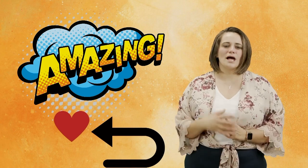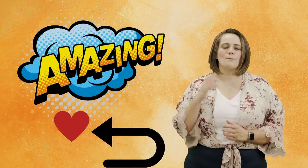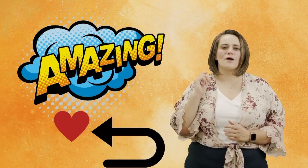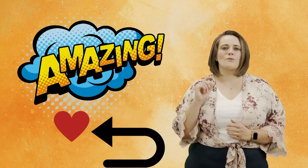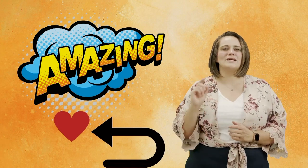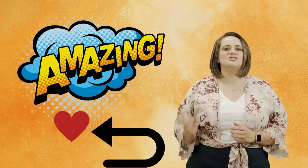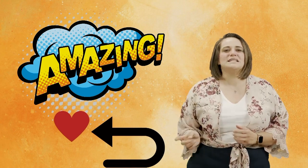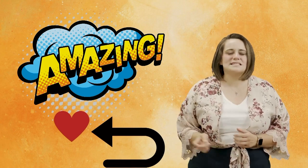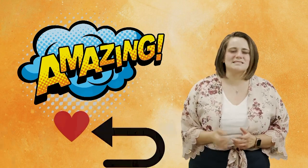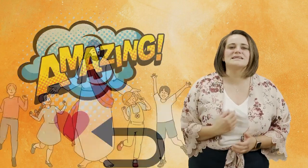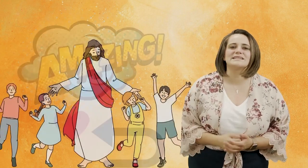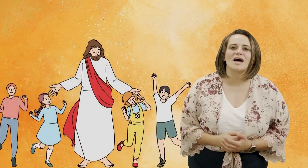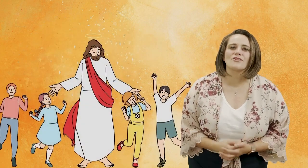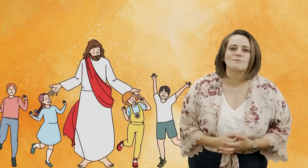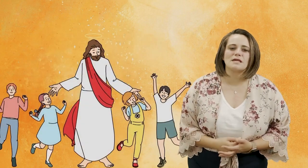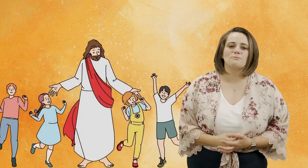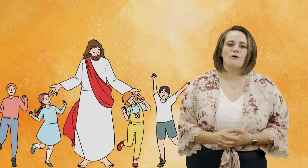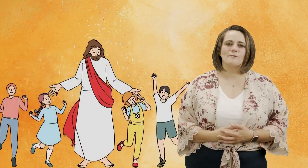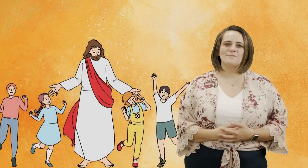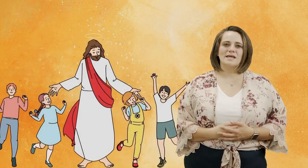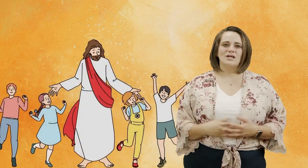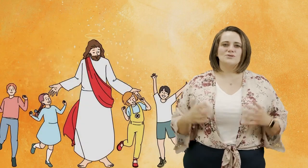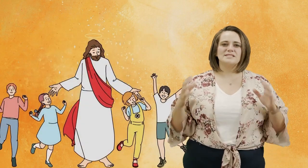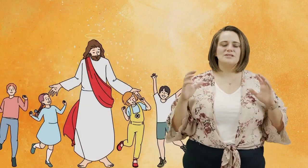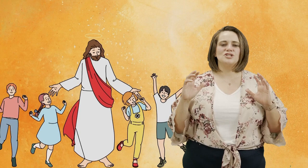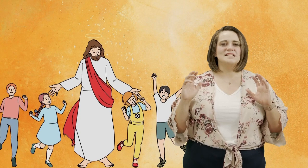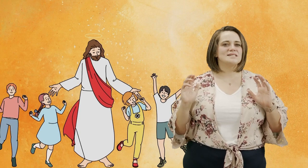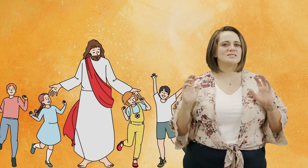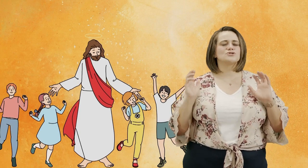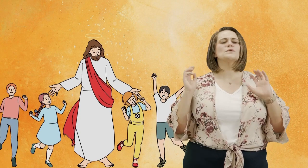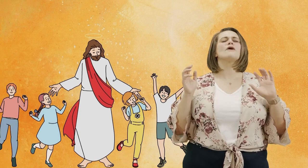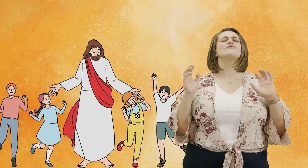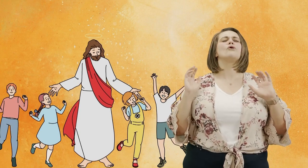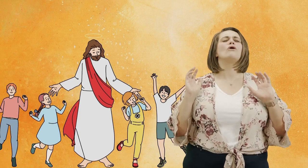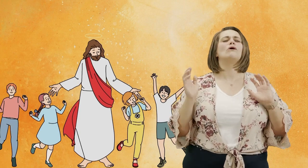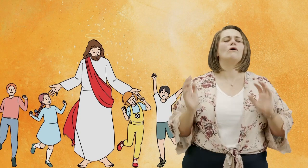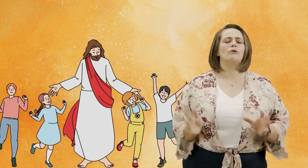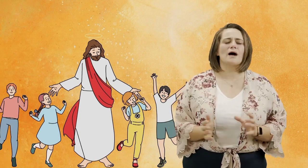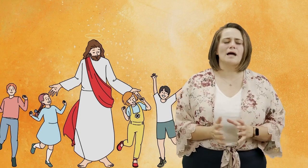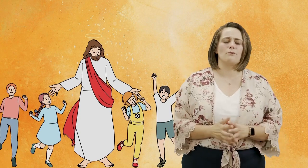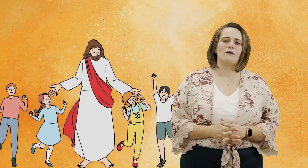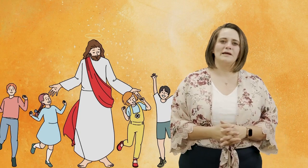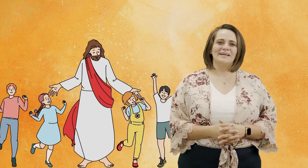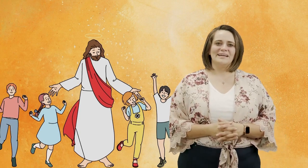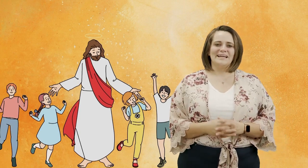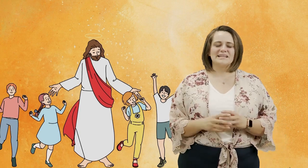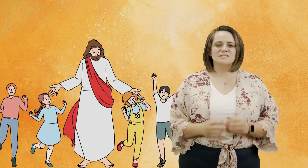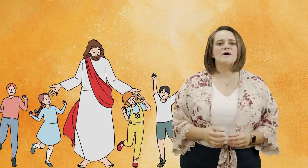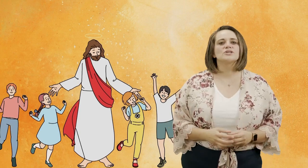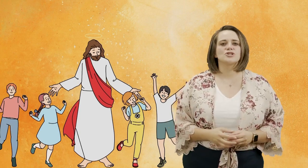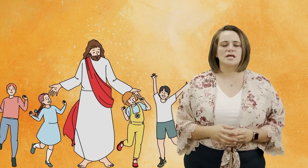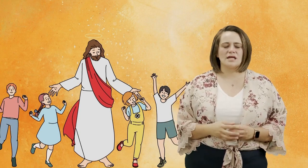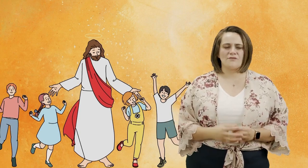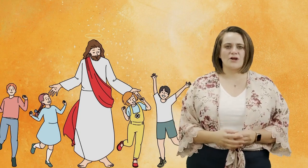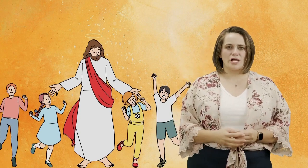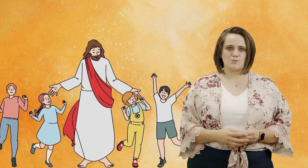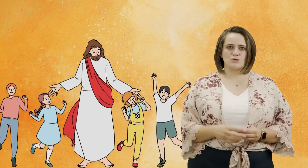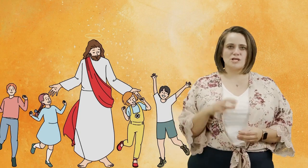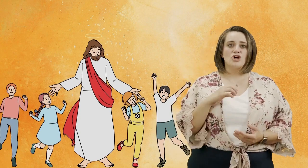do that by the way jesus did it to other people you see jesus throughout the whole bible and especially in the gospels